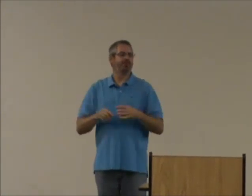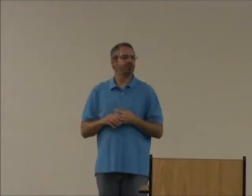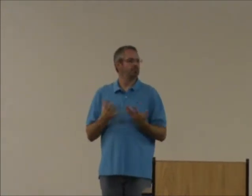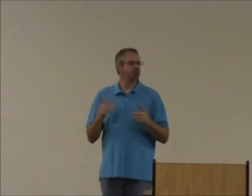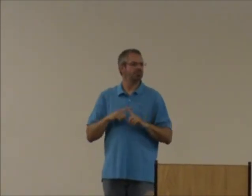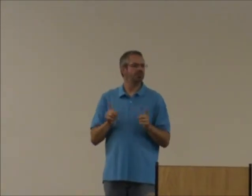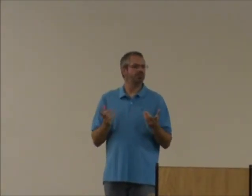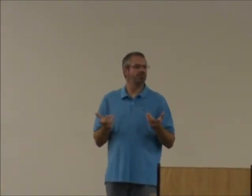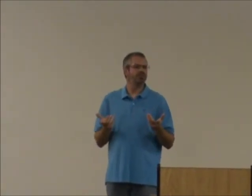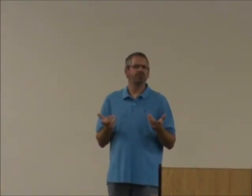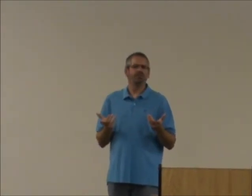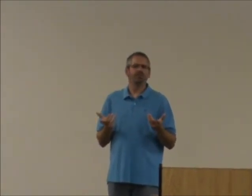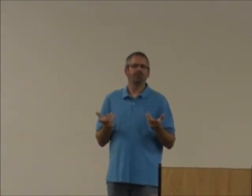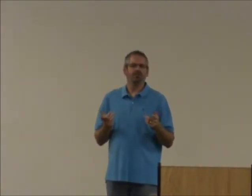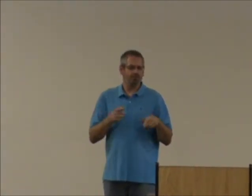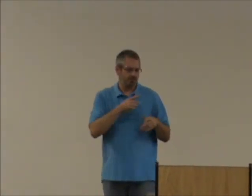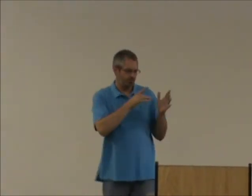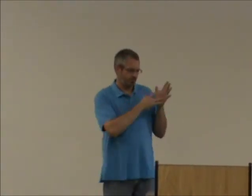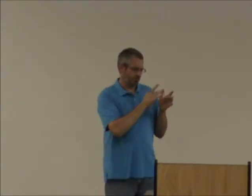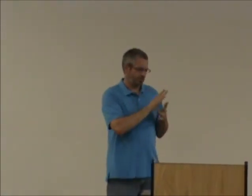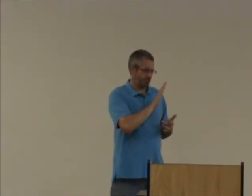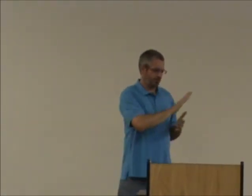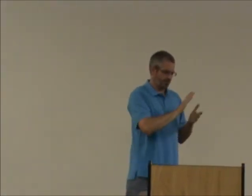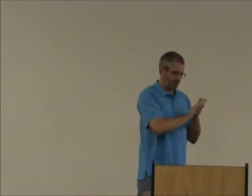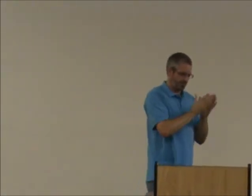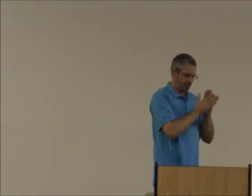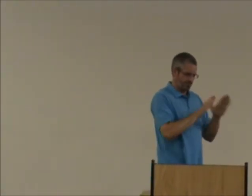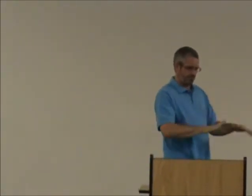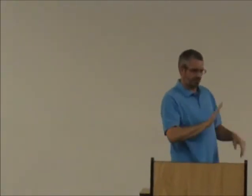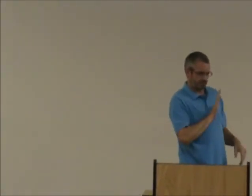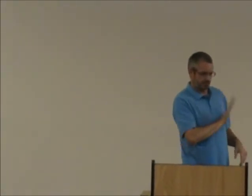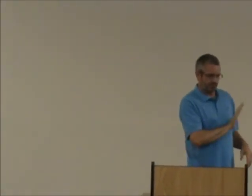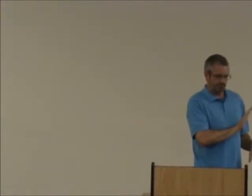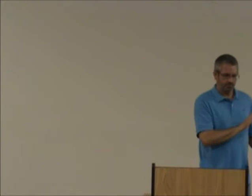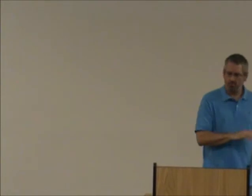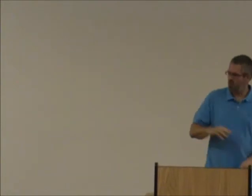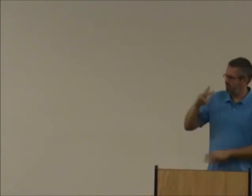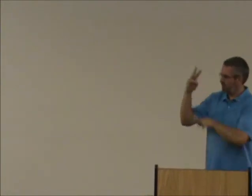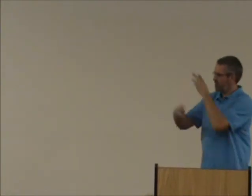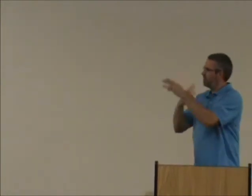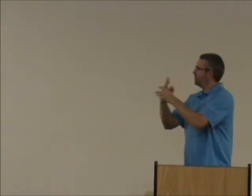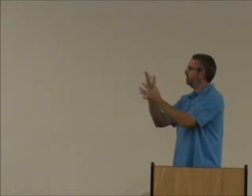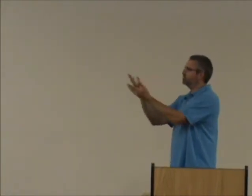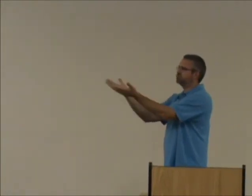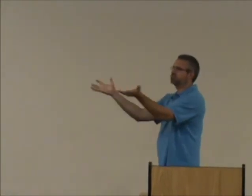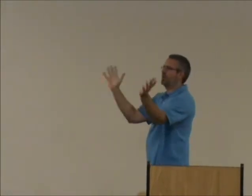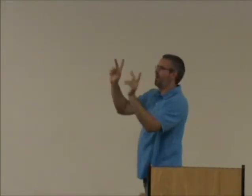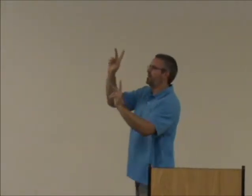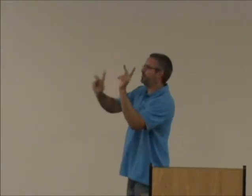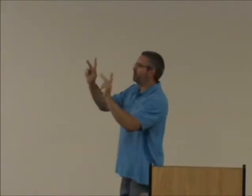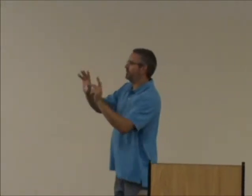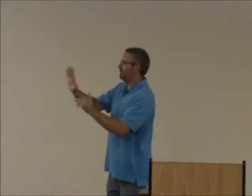It's different. My peace is different. It's different about God. Jesus is peace. It's different about that. The world is peace.